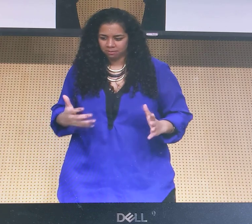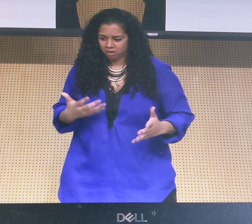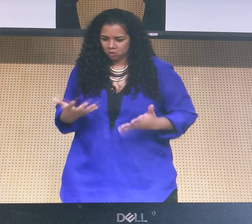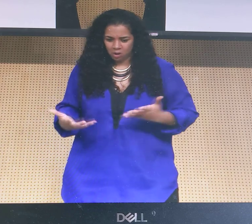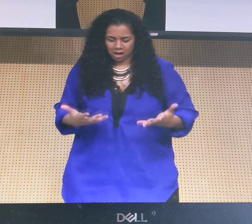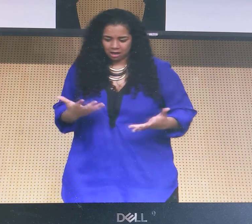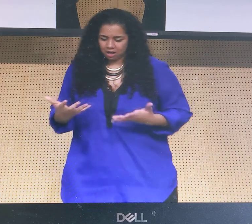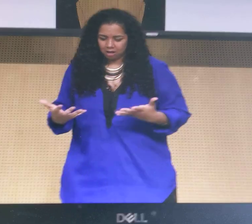Now,